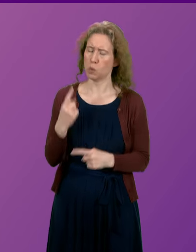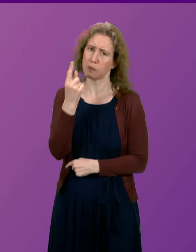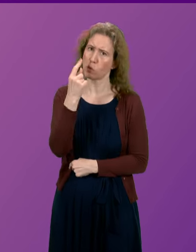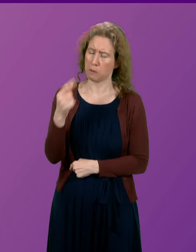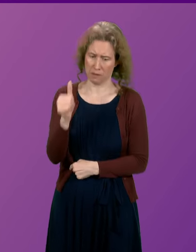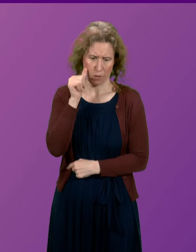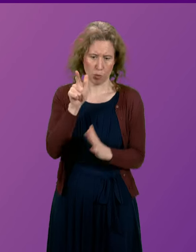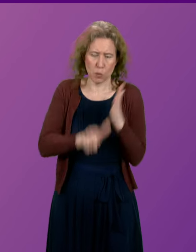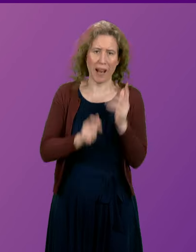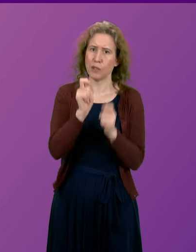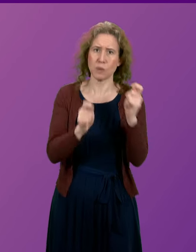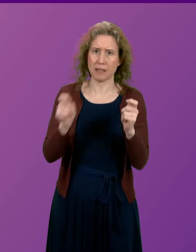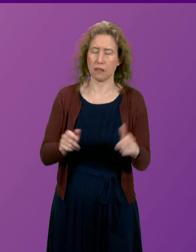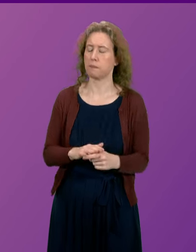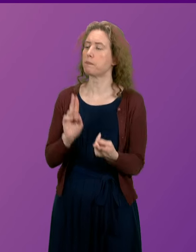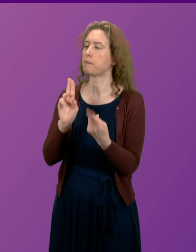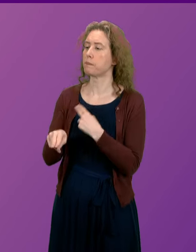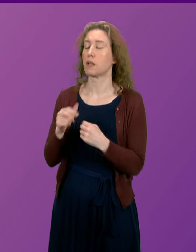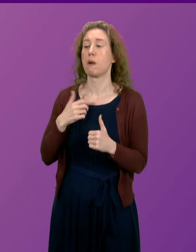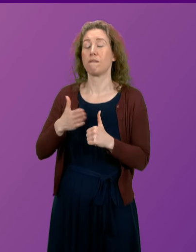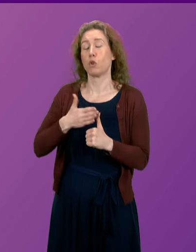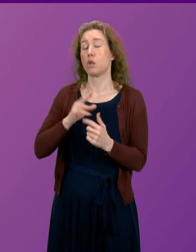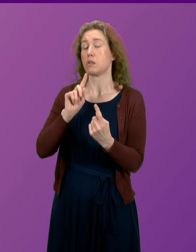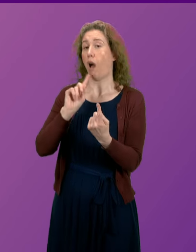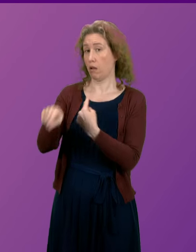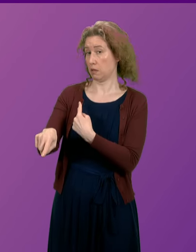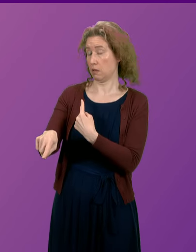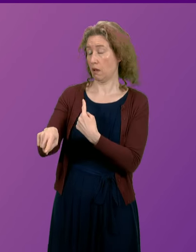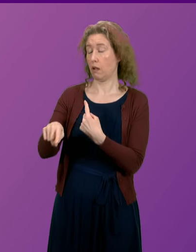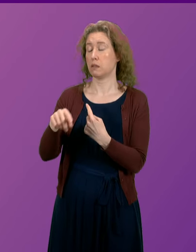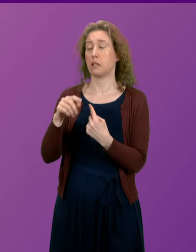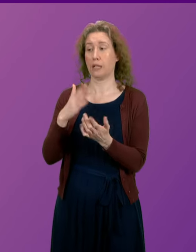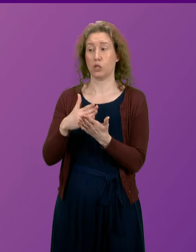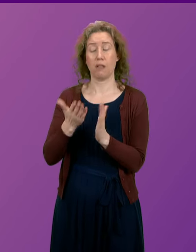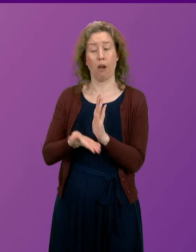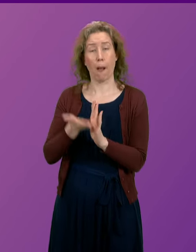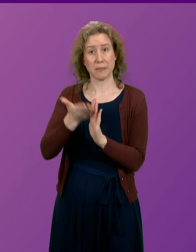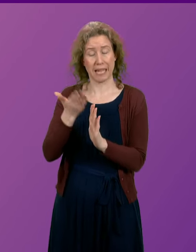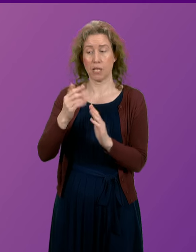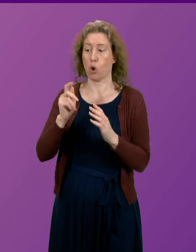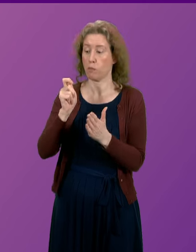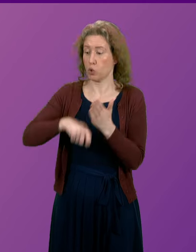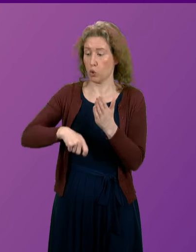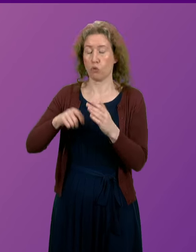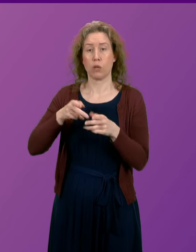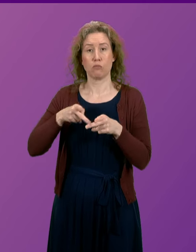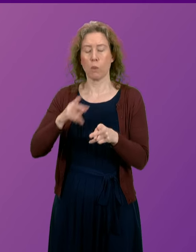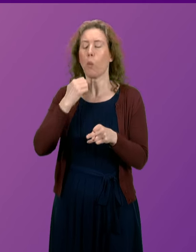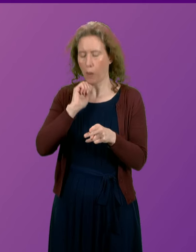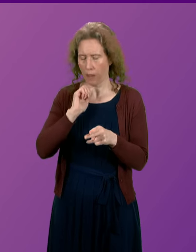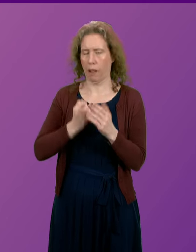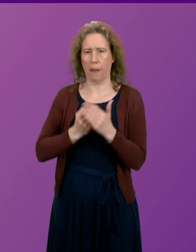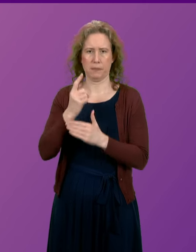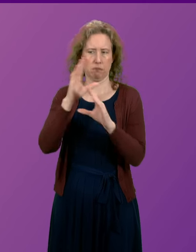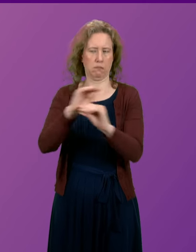possible? First Minister. As I said in my original answer to Mr. Mountain, the update on the procurement route will be given before the summer recess,